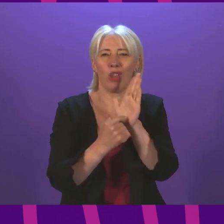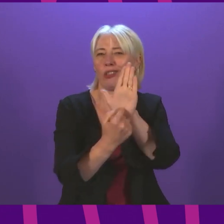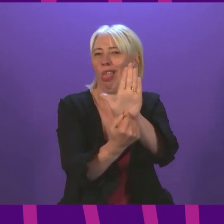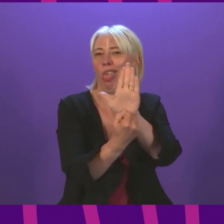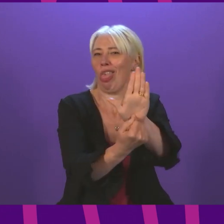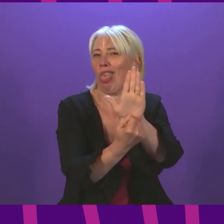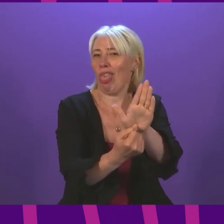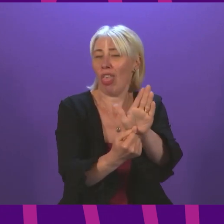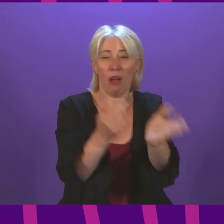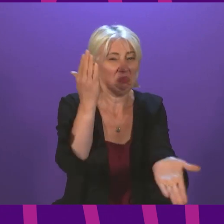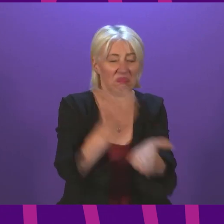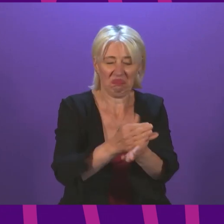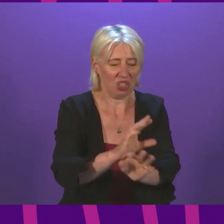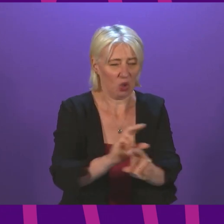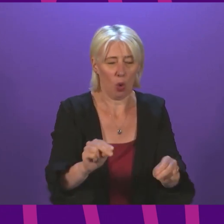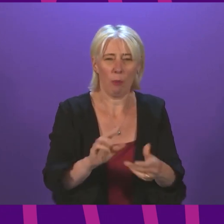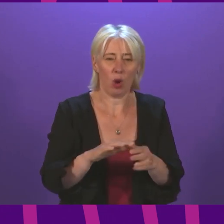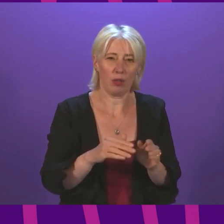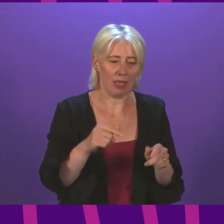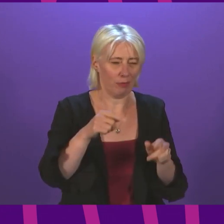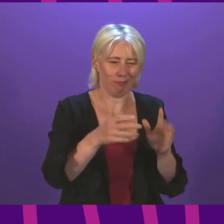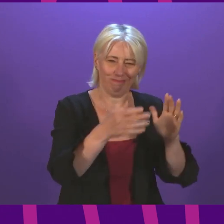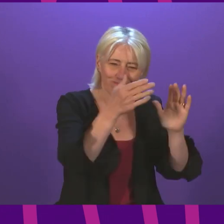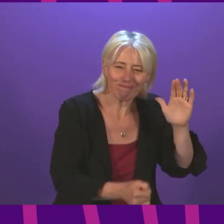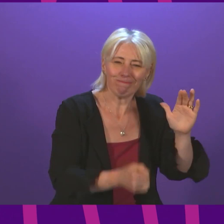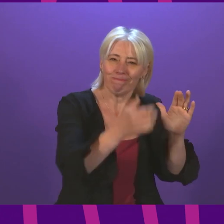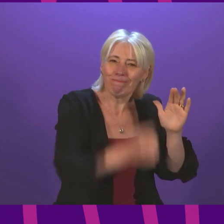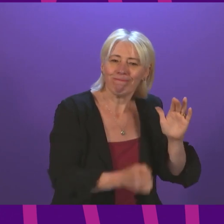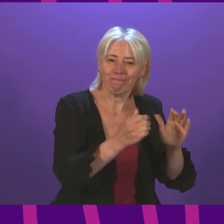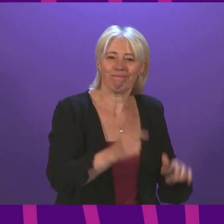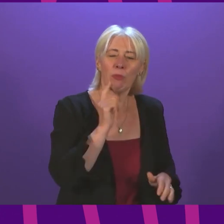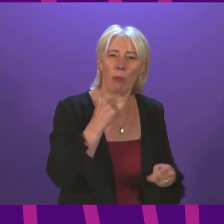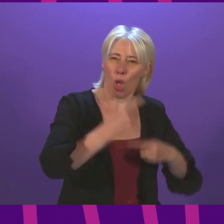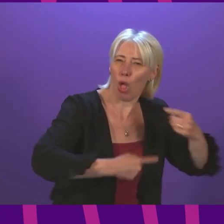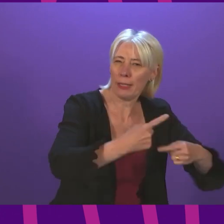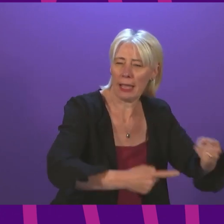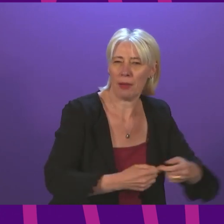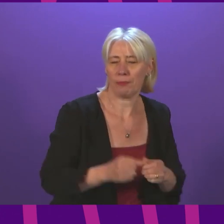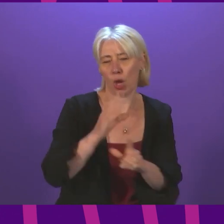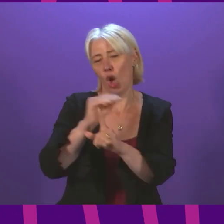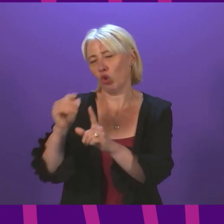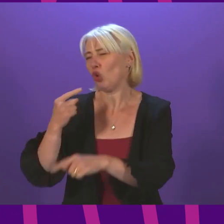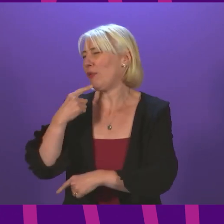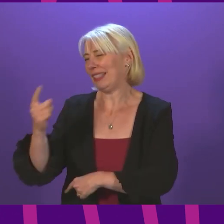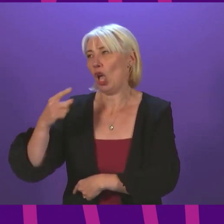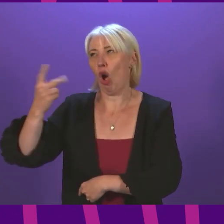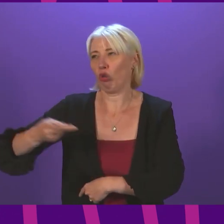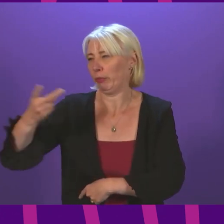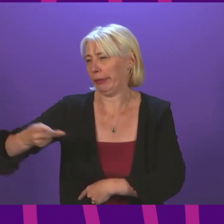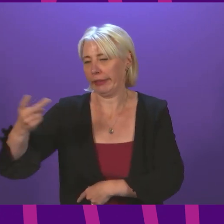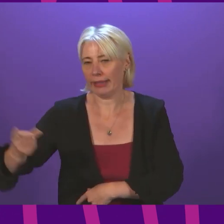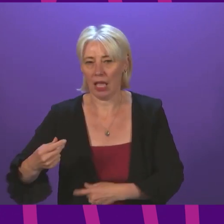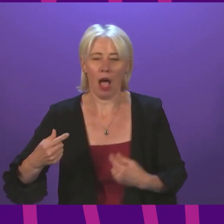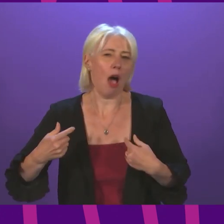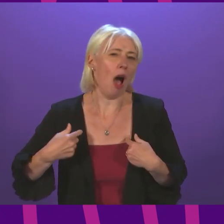able to get by at every turn. And I know that Tory colleagues will say, as they often do, that what I am